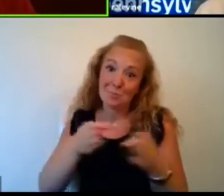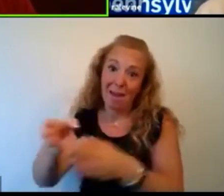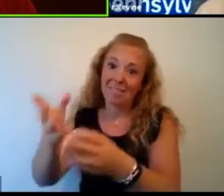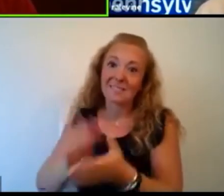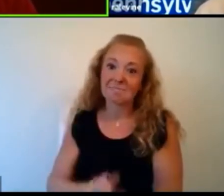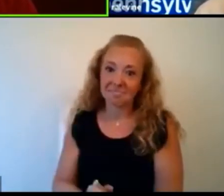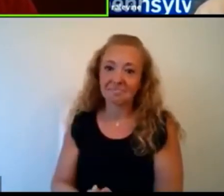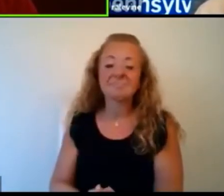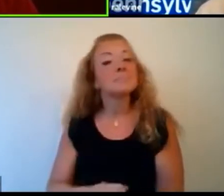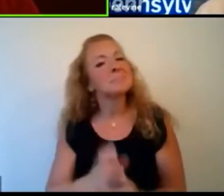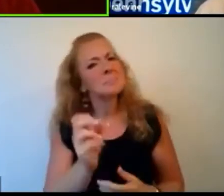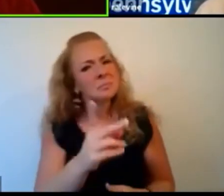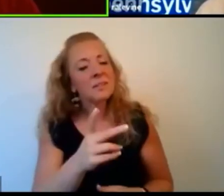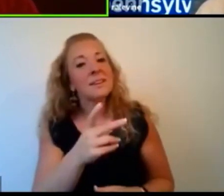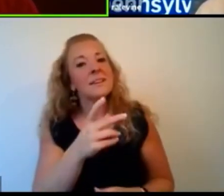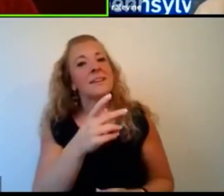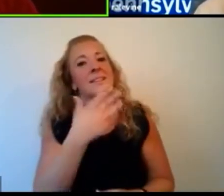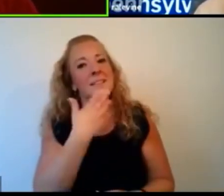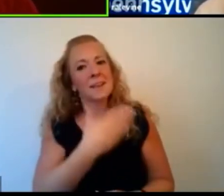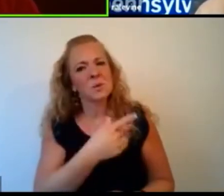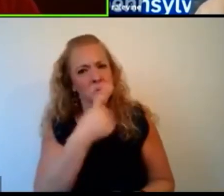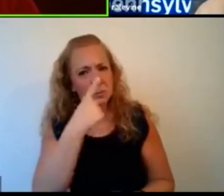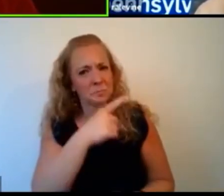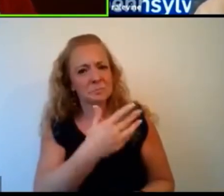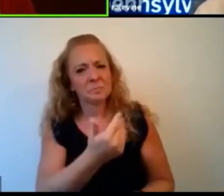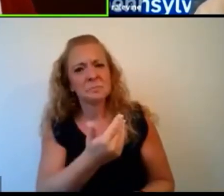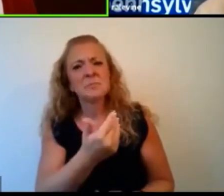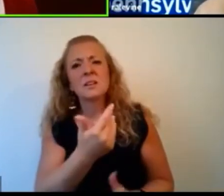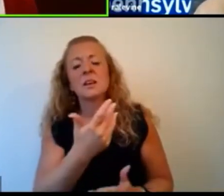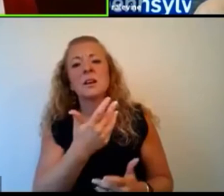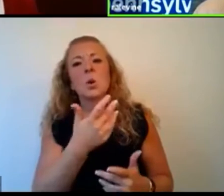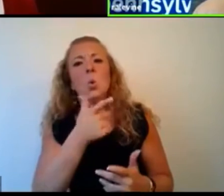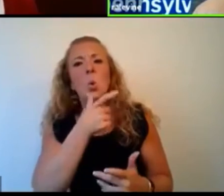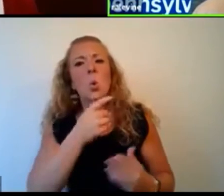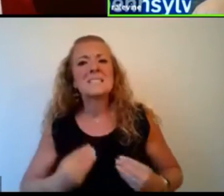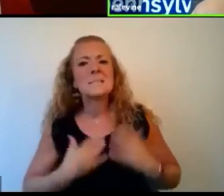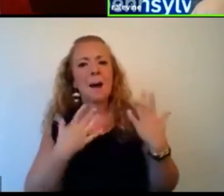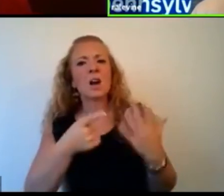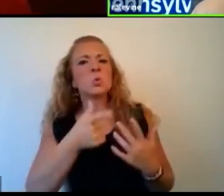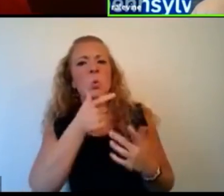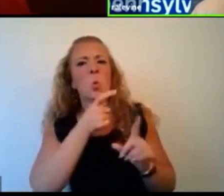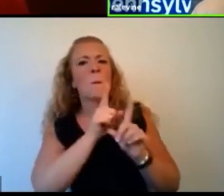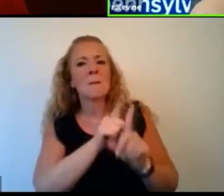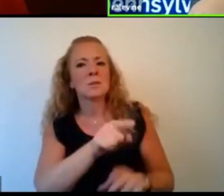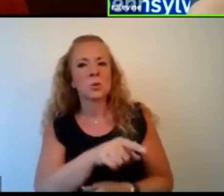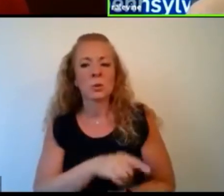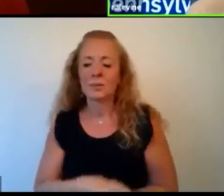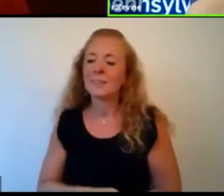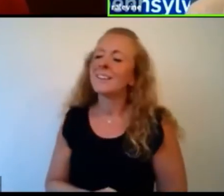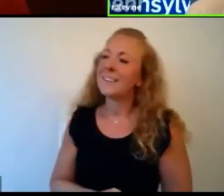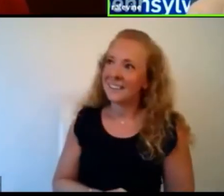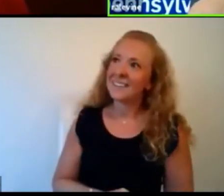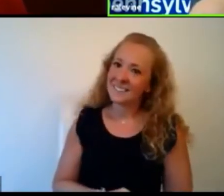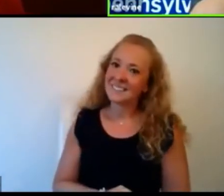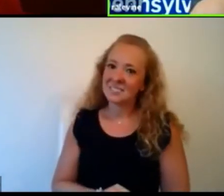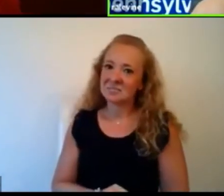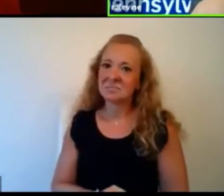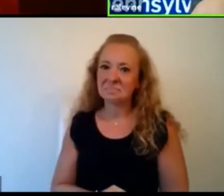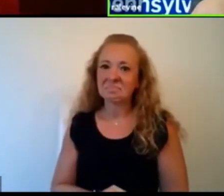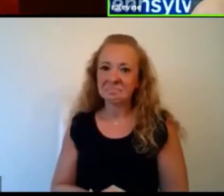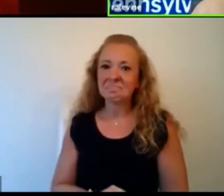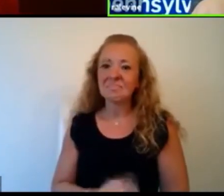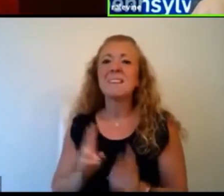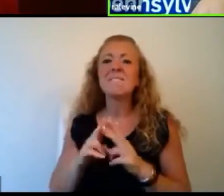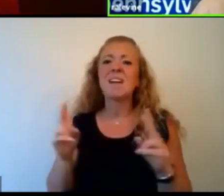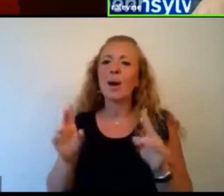people who have inspired you or mentored you along the way? I think it's really, really important to have